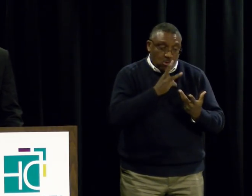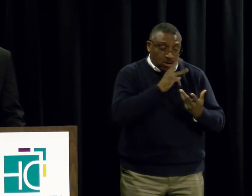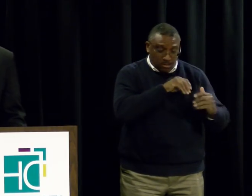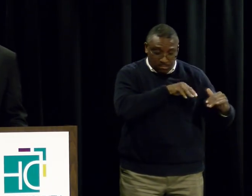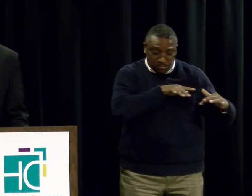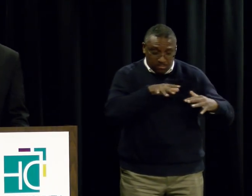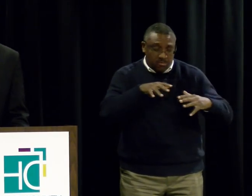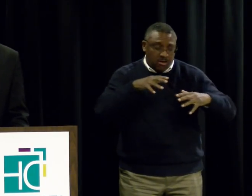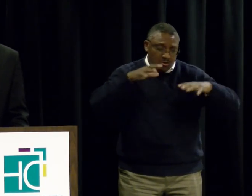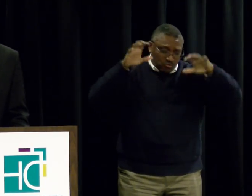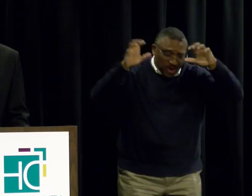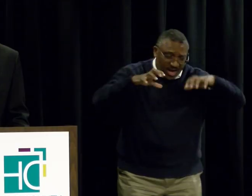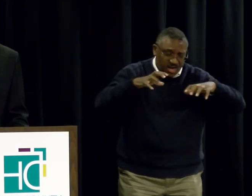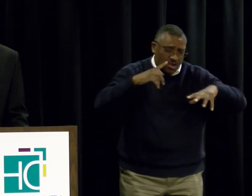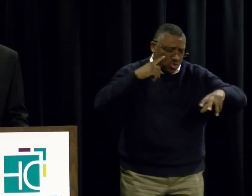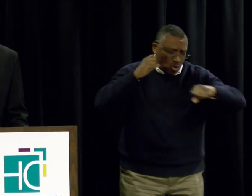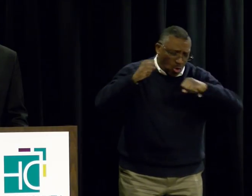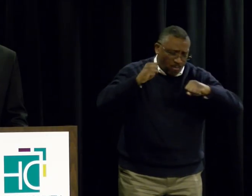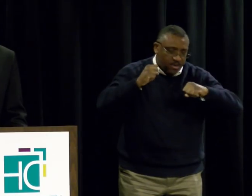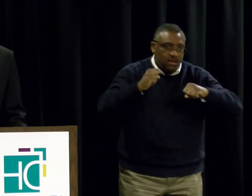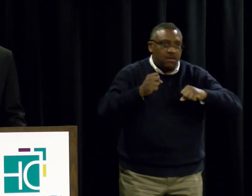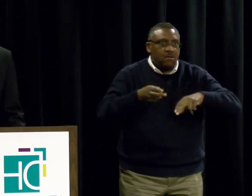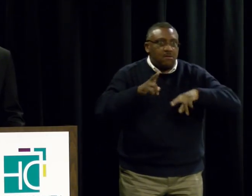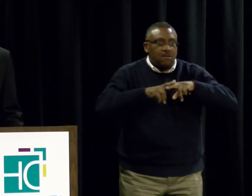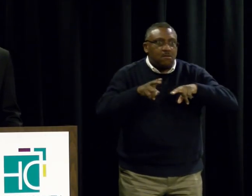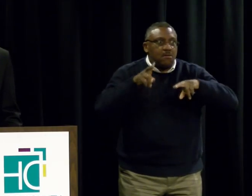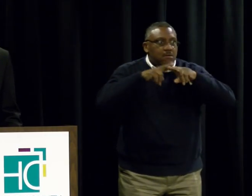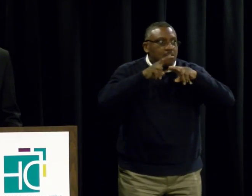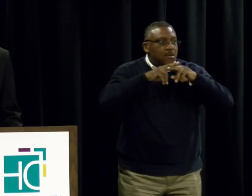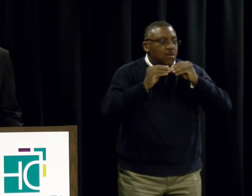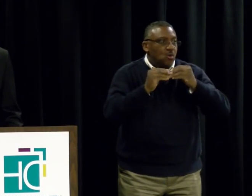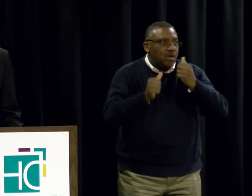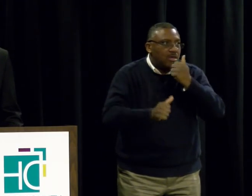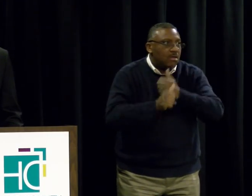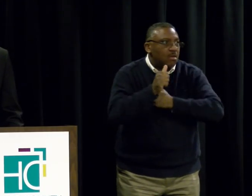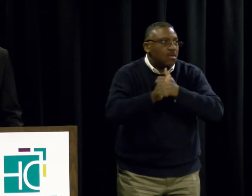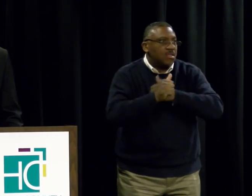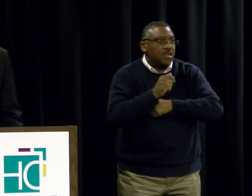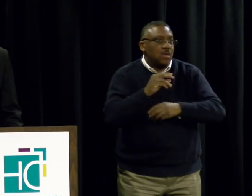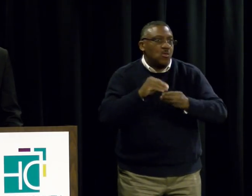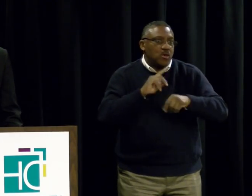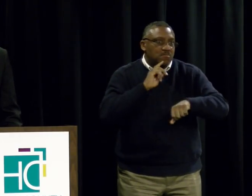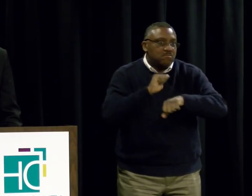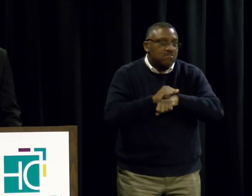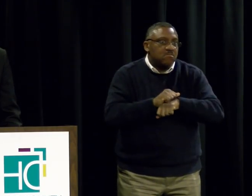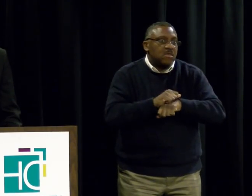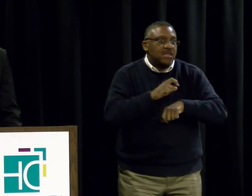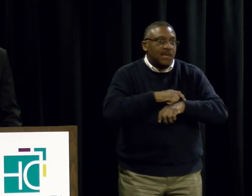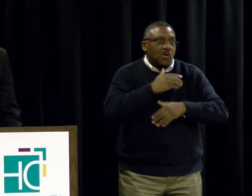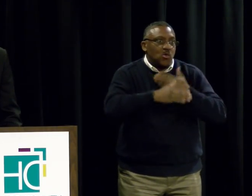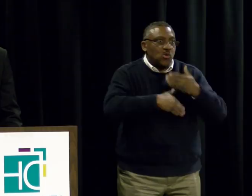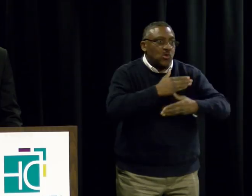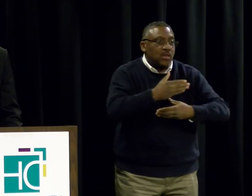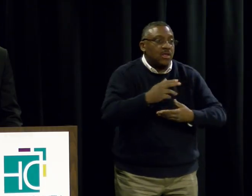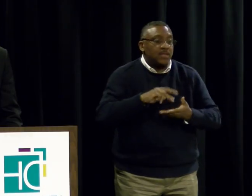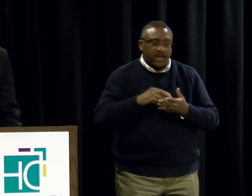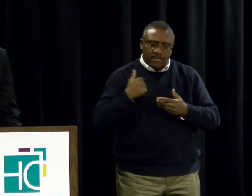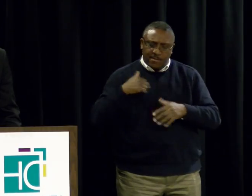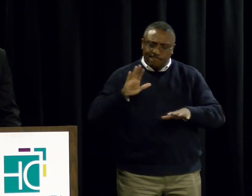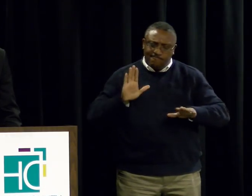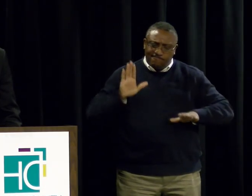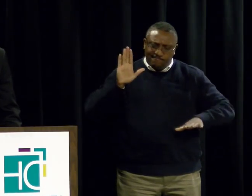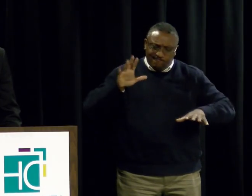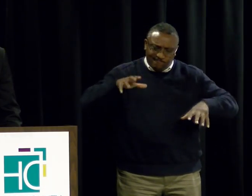will be more frequent and more severe. And that is why just three weeks after taking office, I unveiled phase